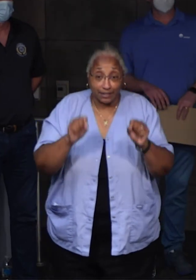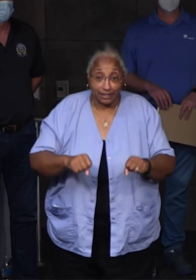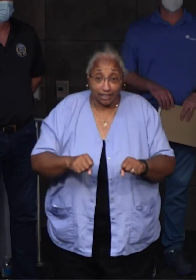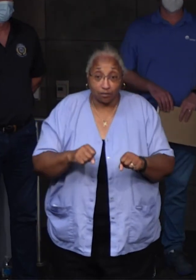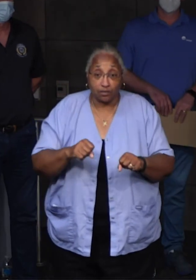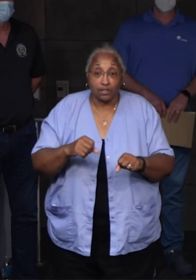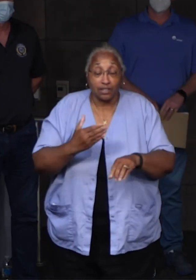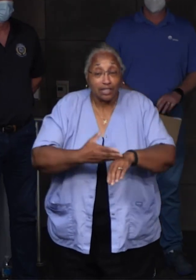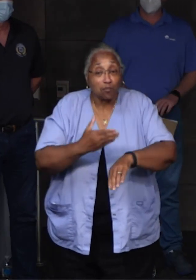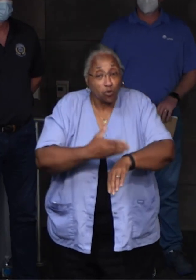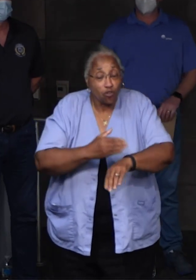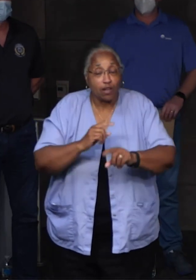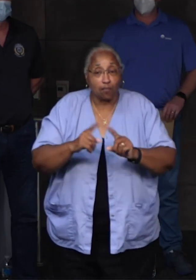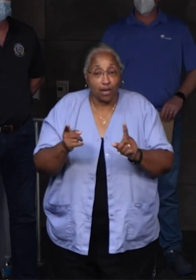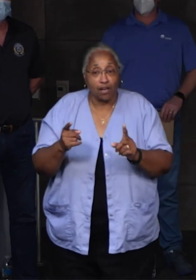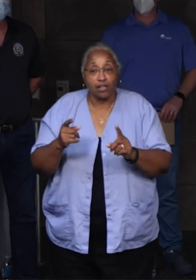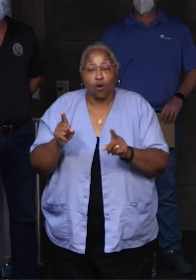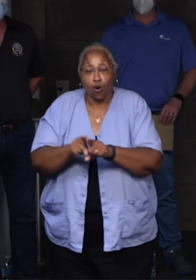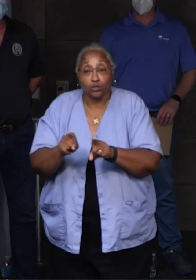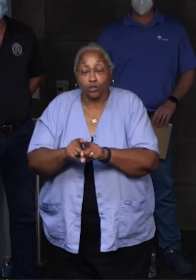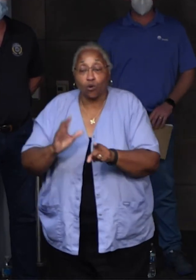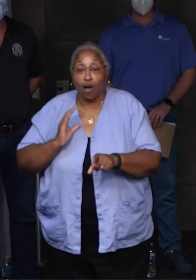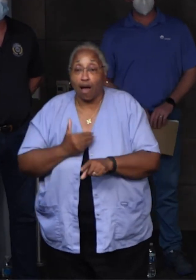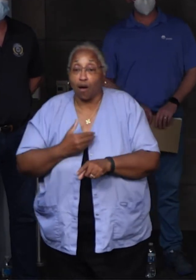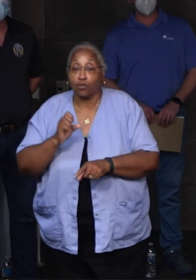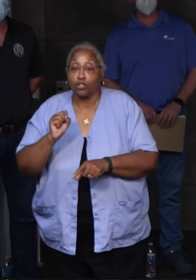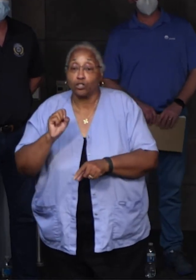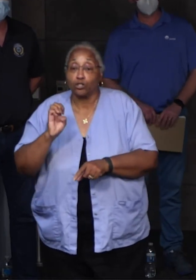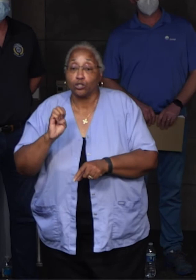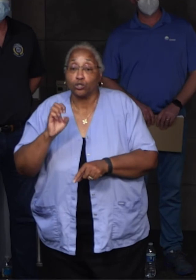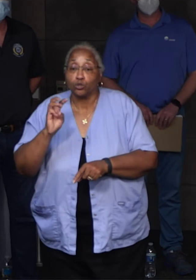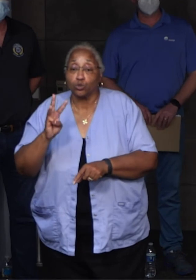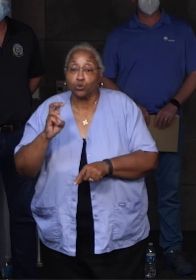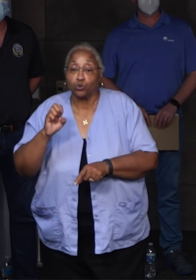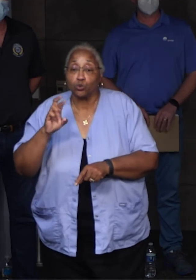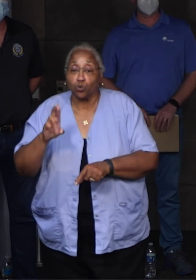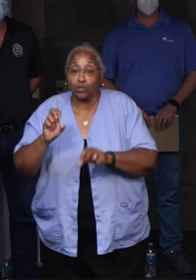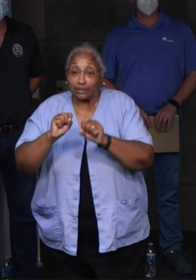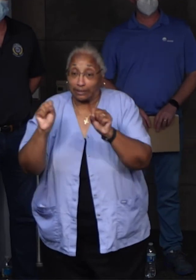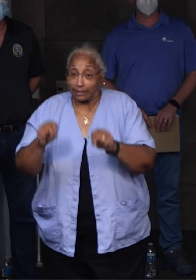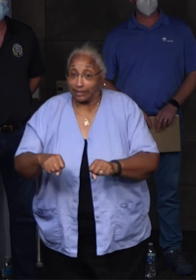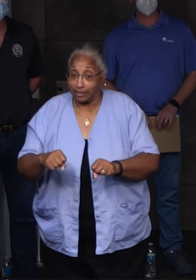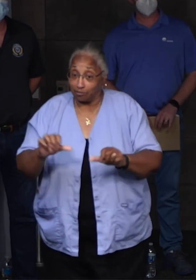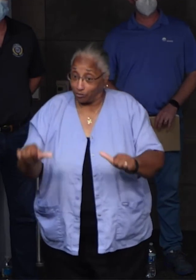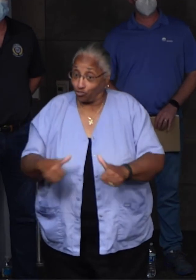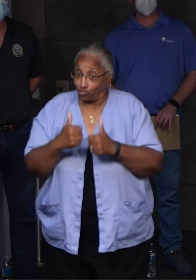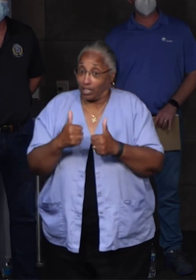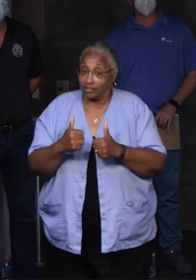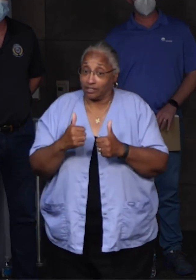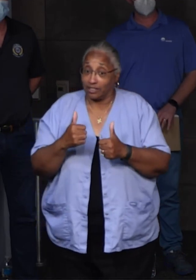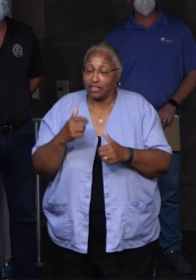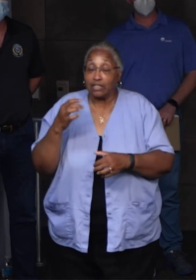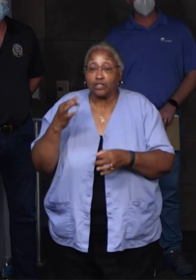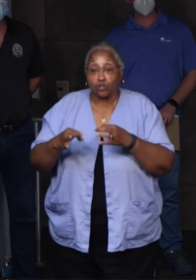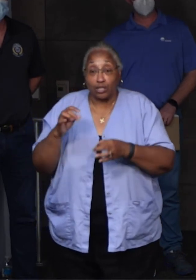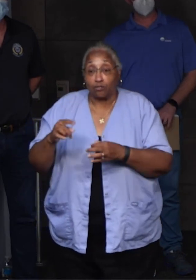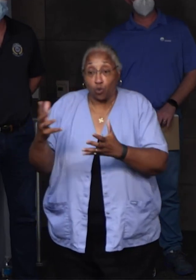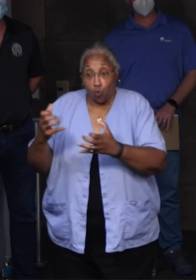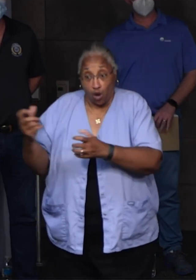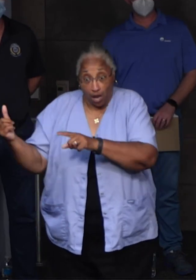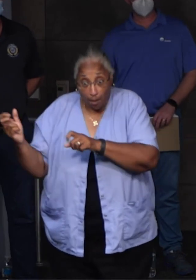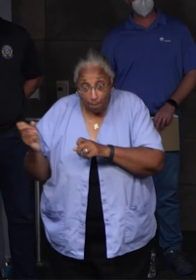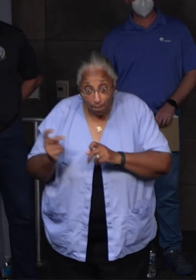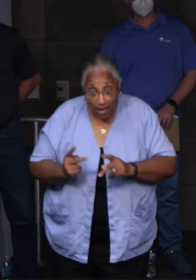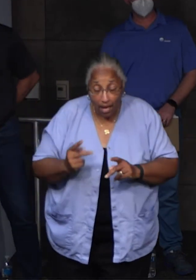But the challenge that then puts on our sewer system, that challenge is going on right now. So if you're looking to come back, please understand and accept